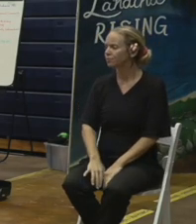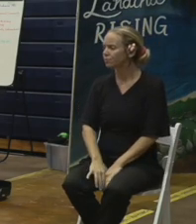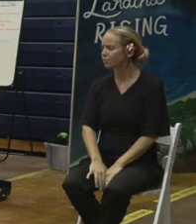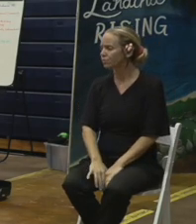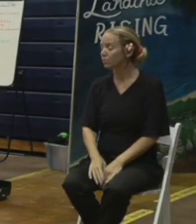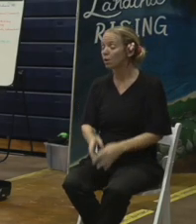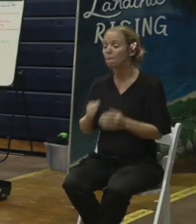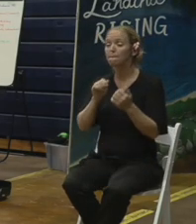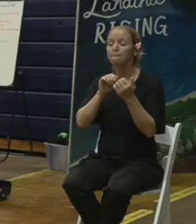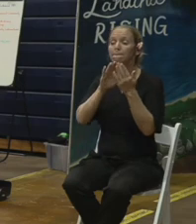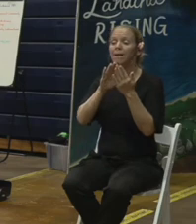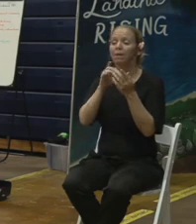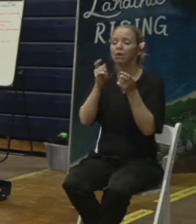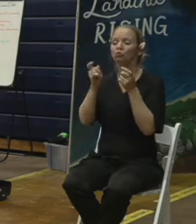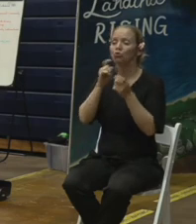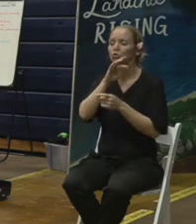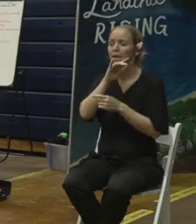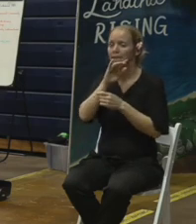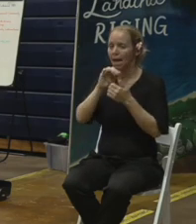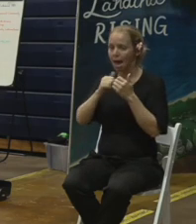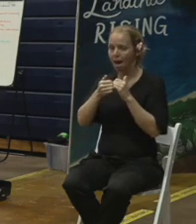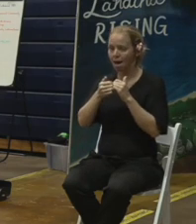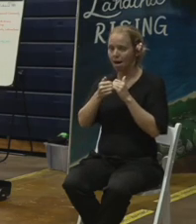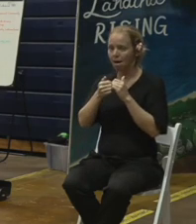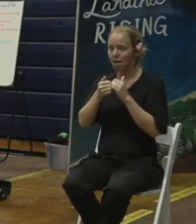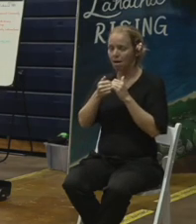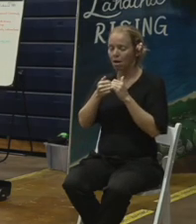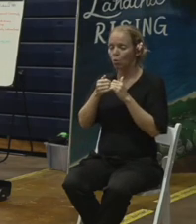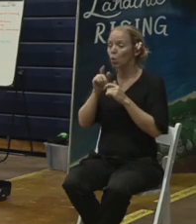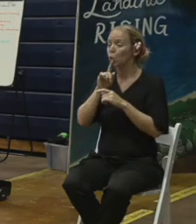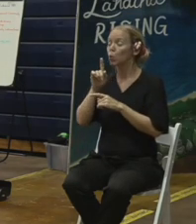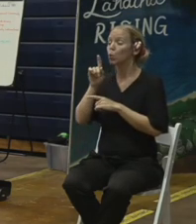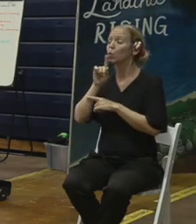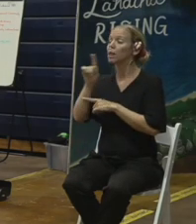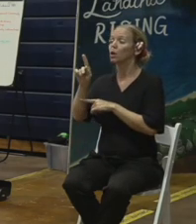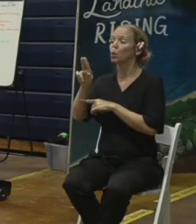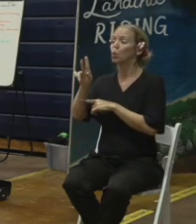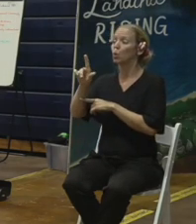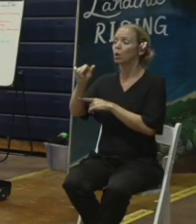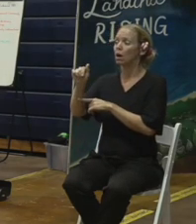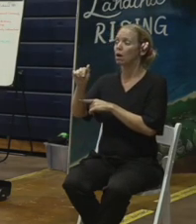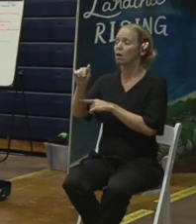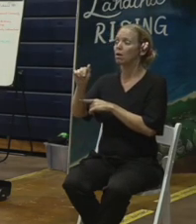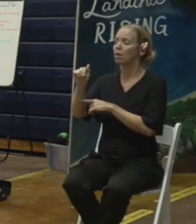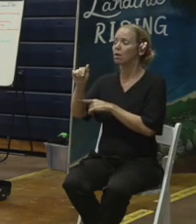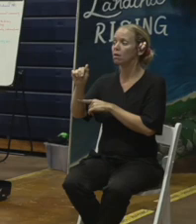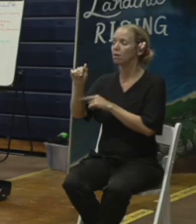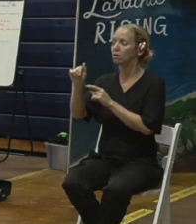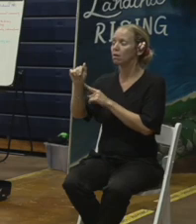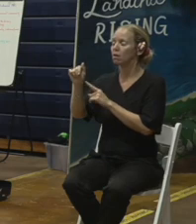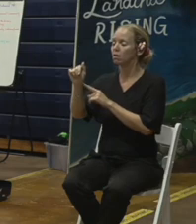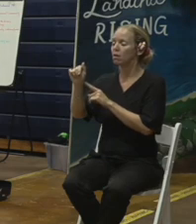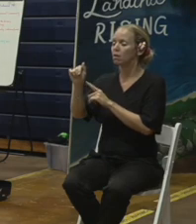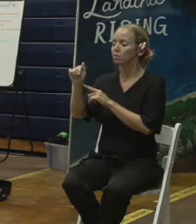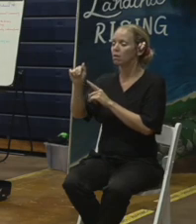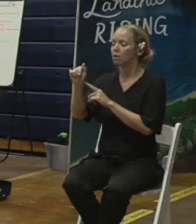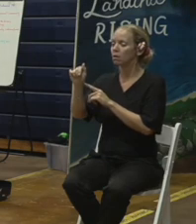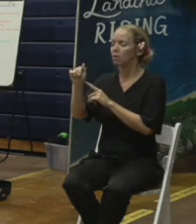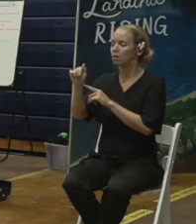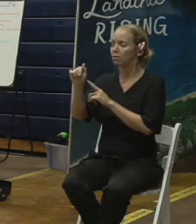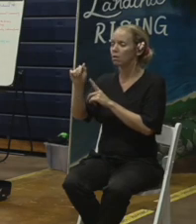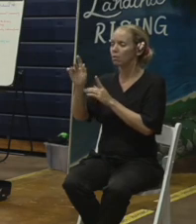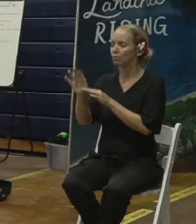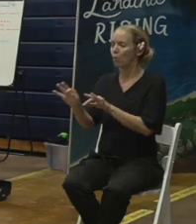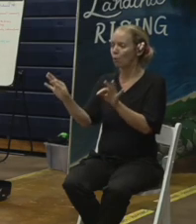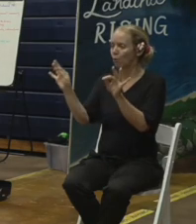so far very successfully in Kula have been very important to inform and continue to help us to refine the